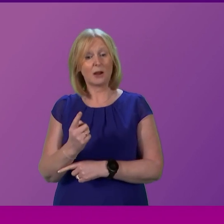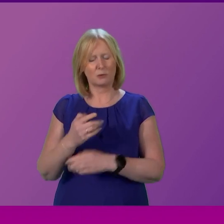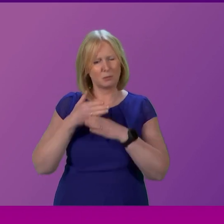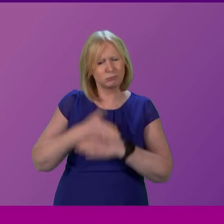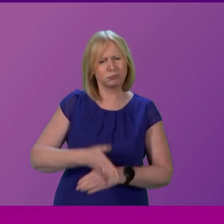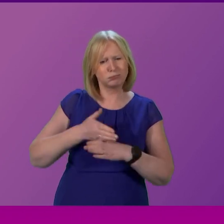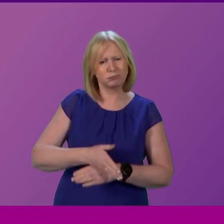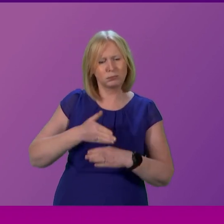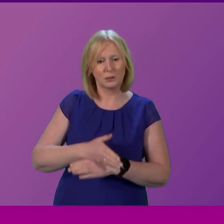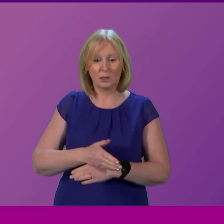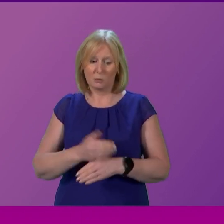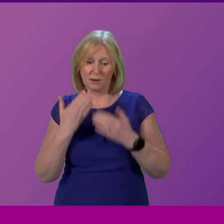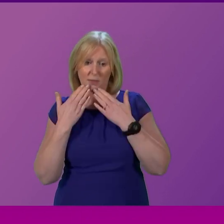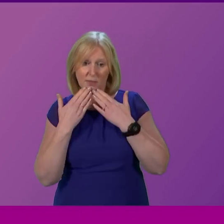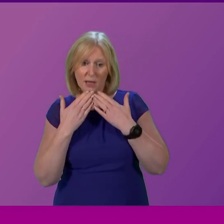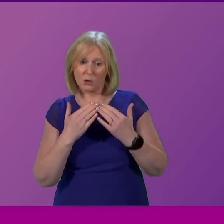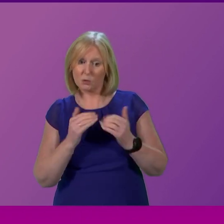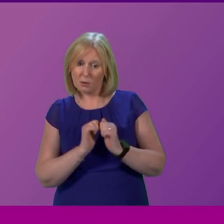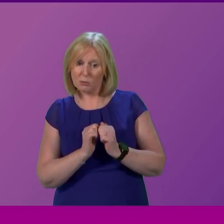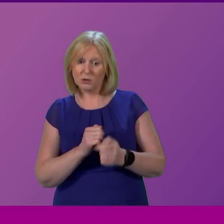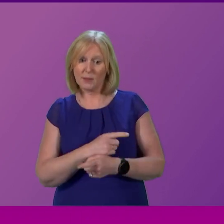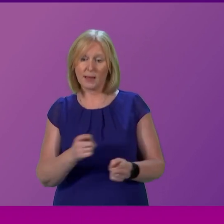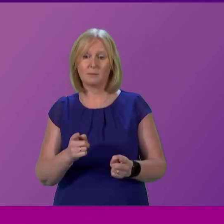I do welcome the statement from the cabinet